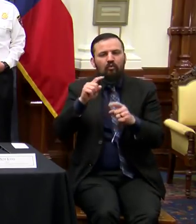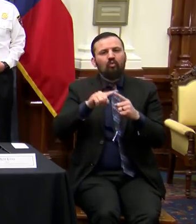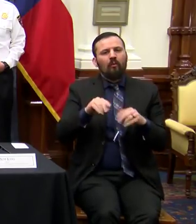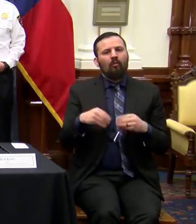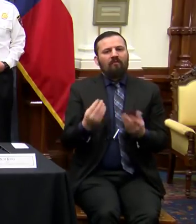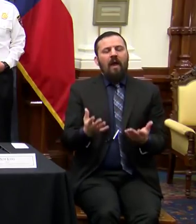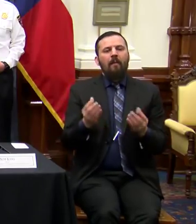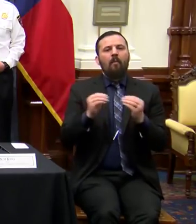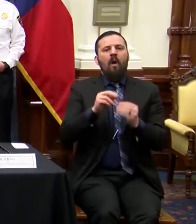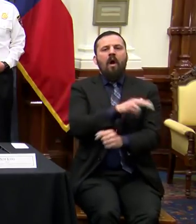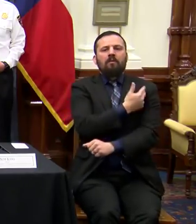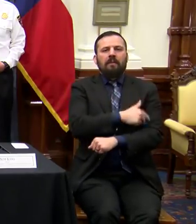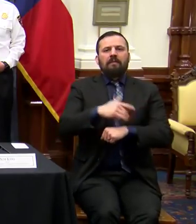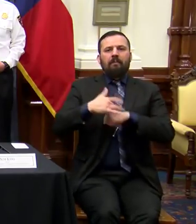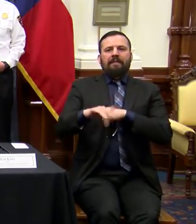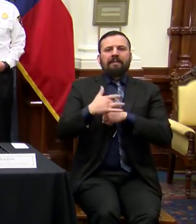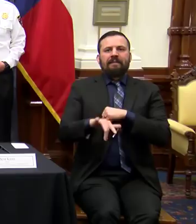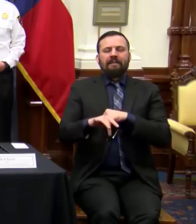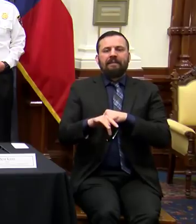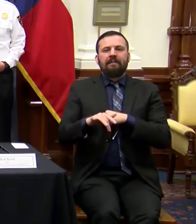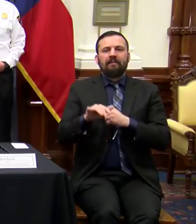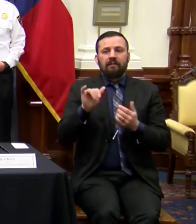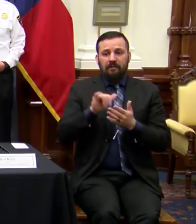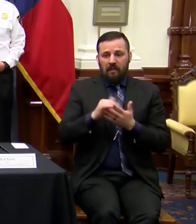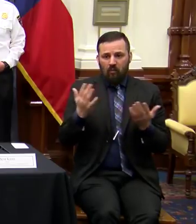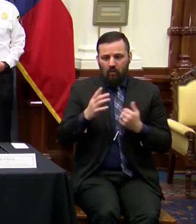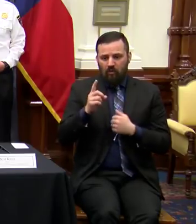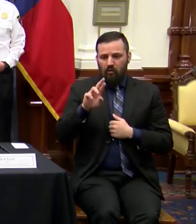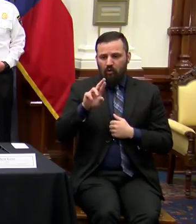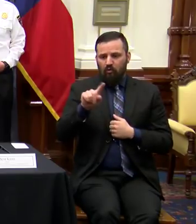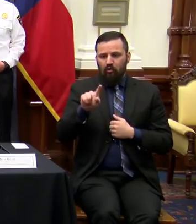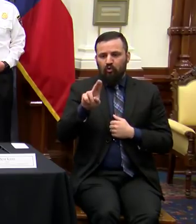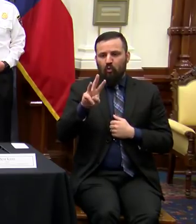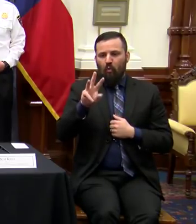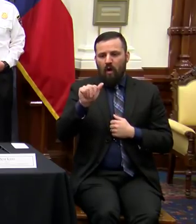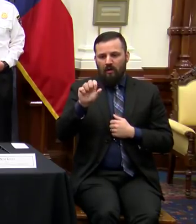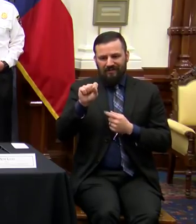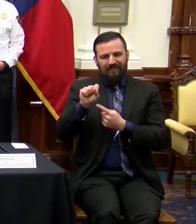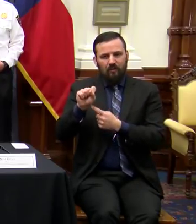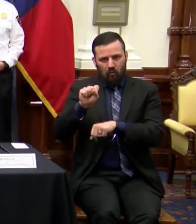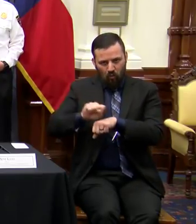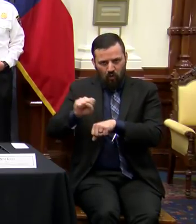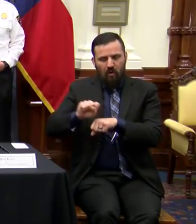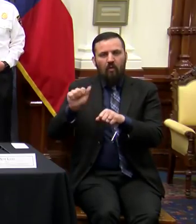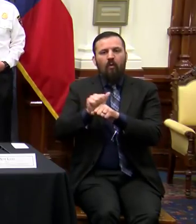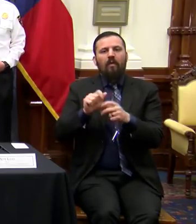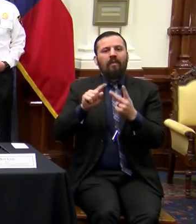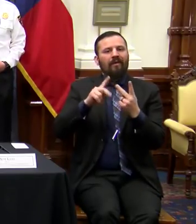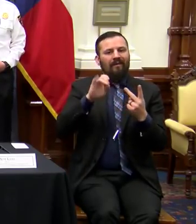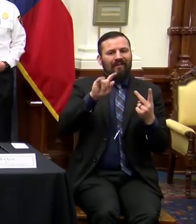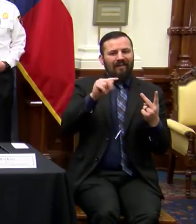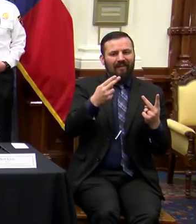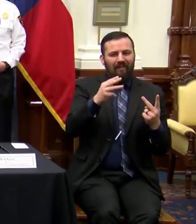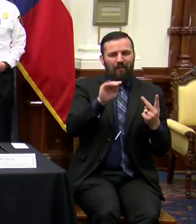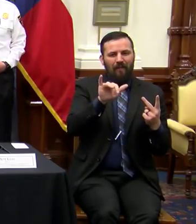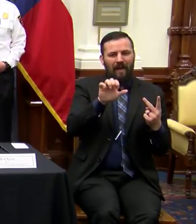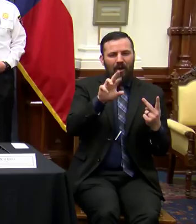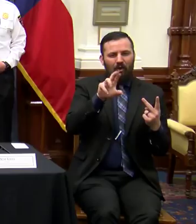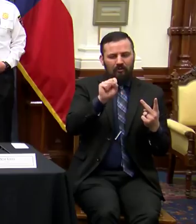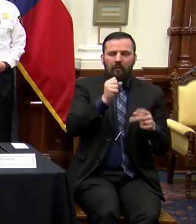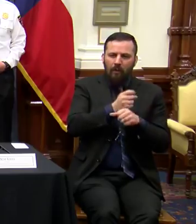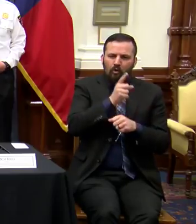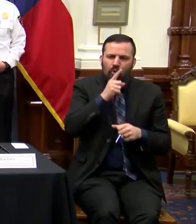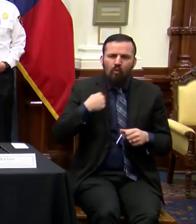spaces. That is exactly what Dr. Zerwas is working on, along with Keith Myers, to make sure that we have those capabilities.